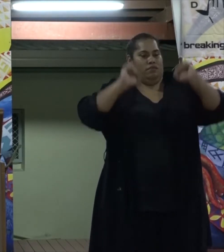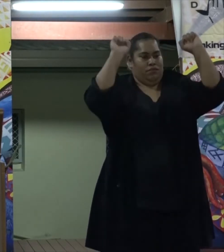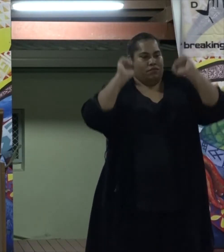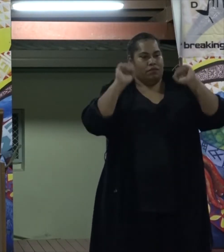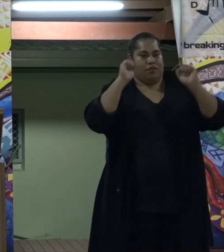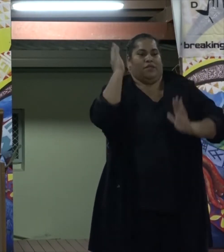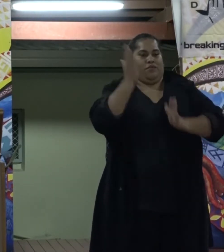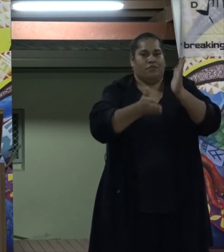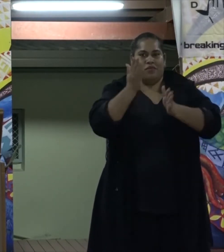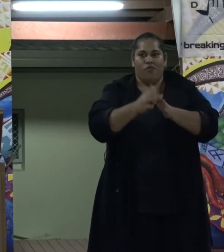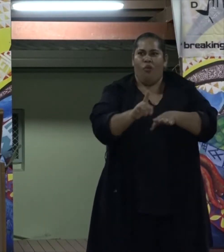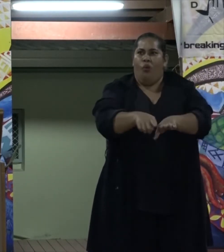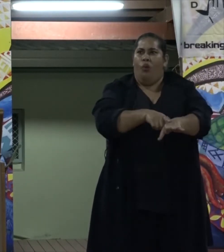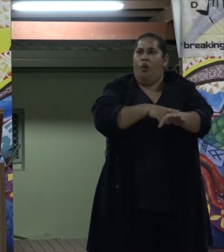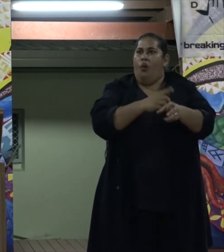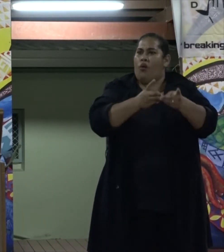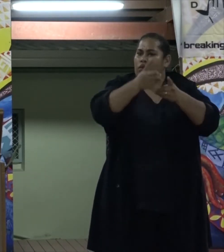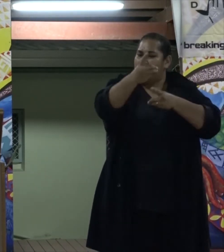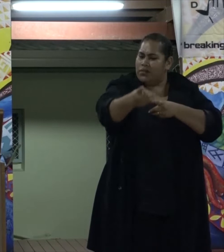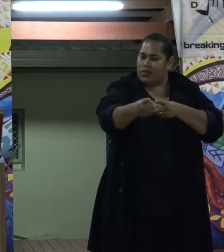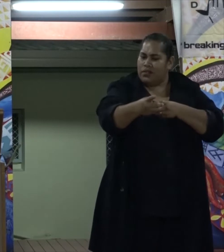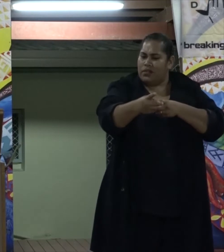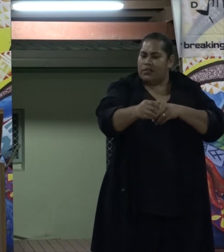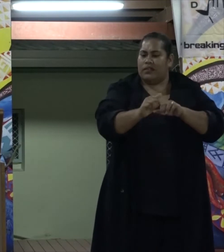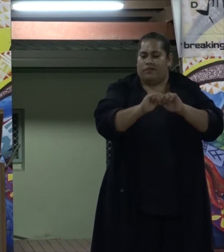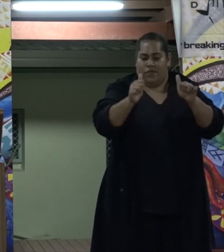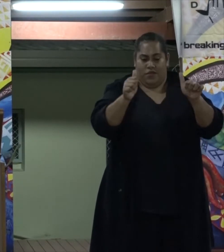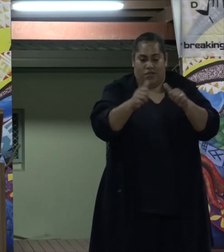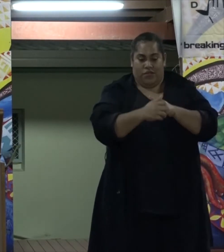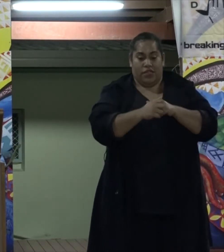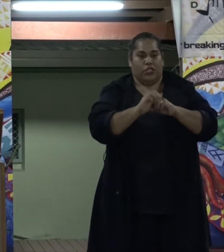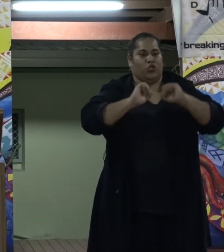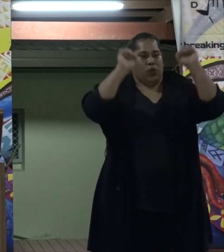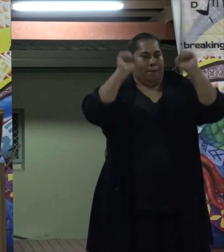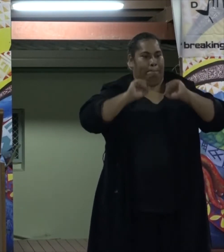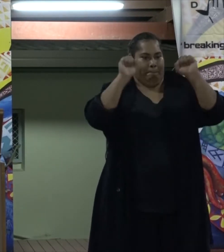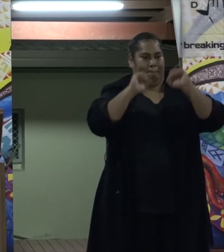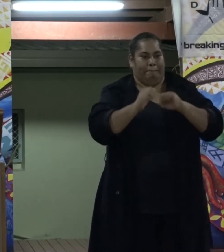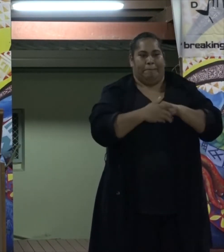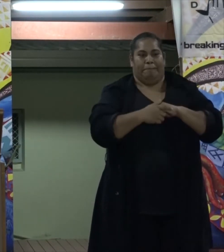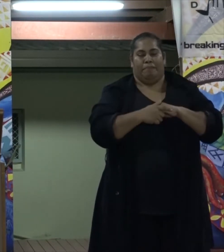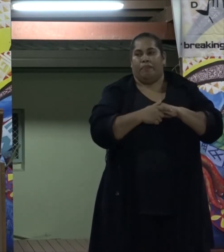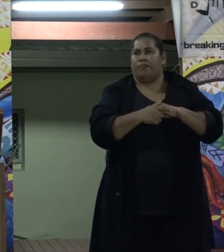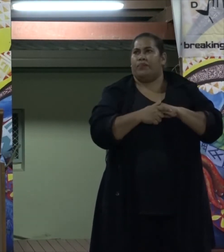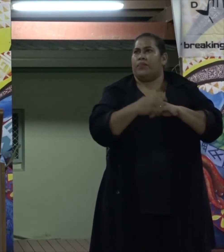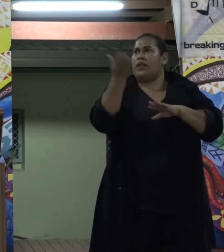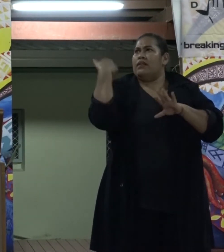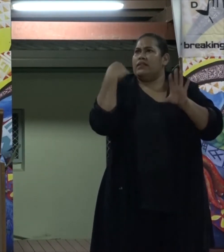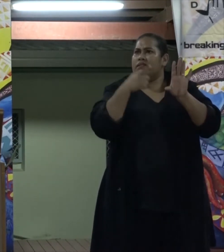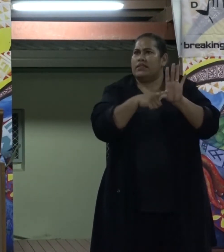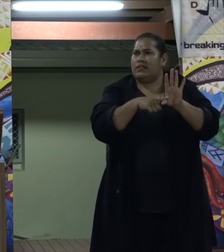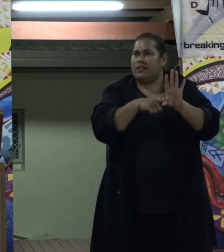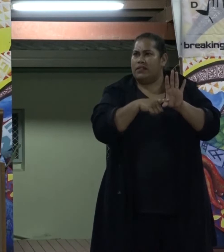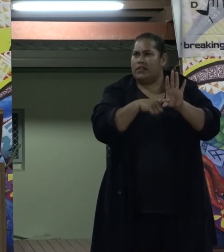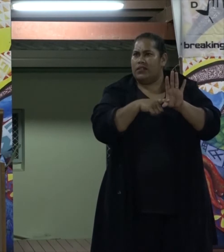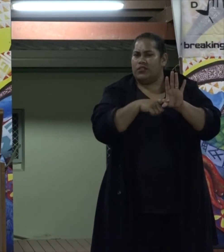running long distances, and completed my certification and became a gym instructor. Last year, during a gym